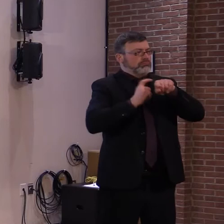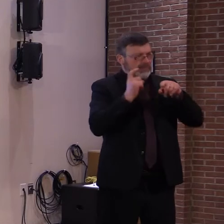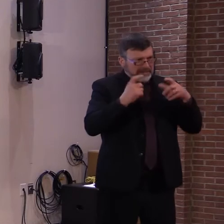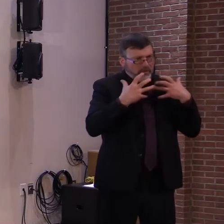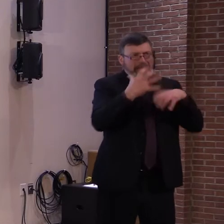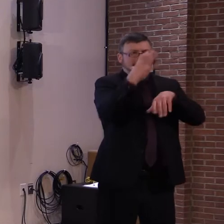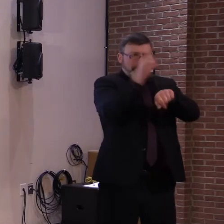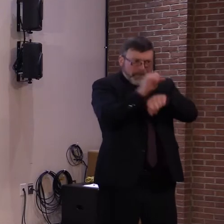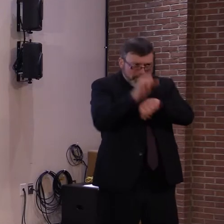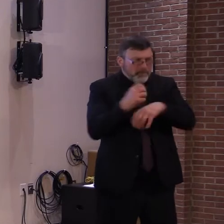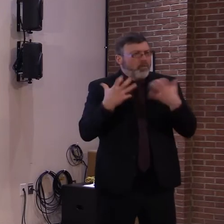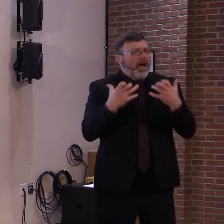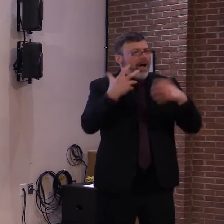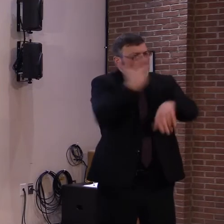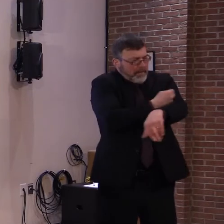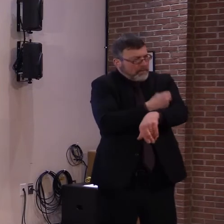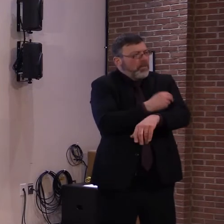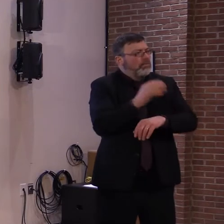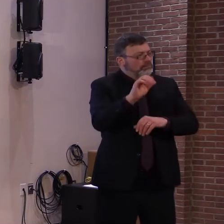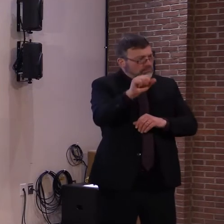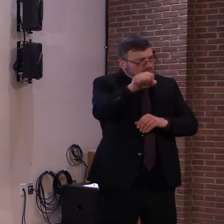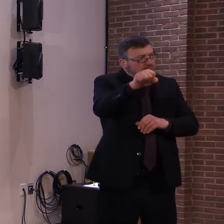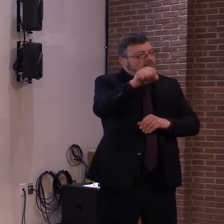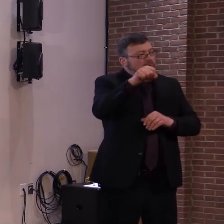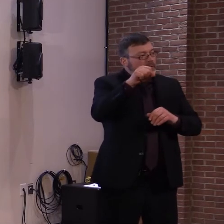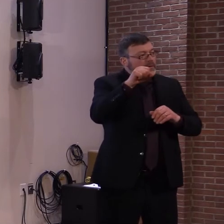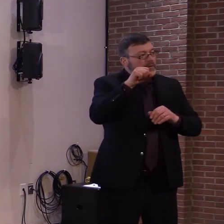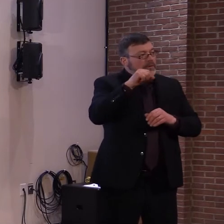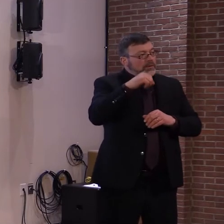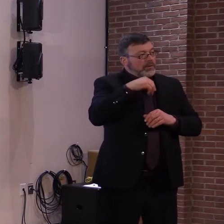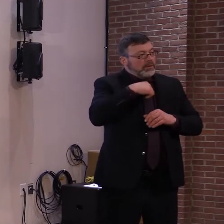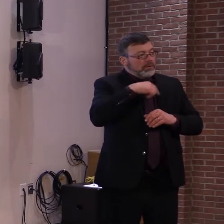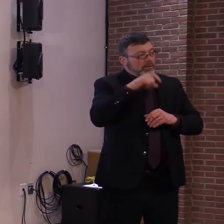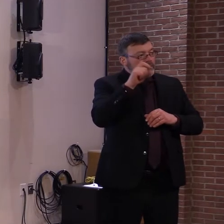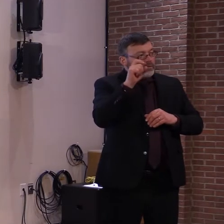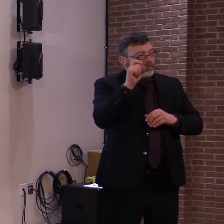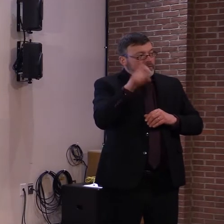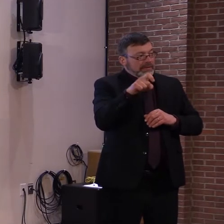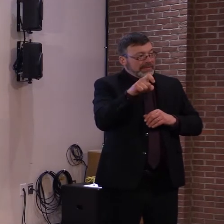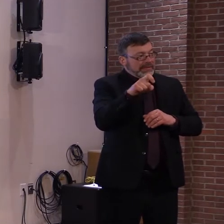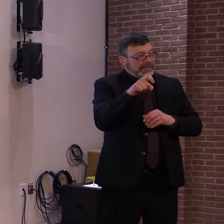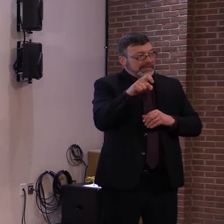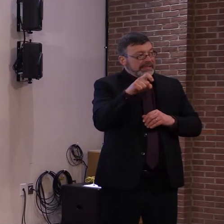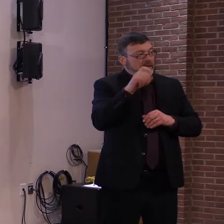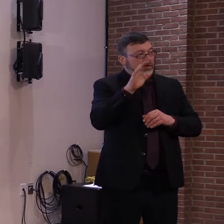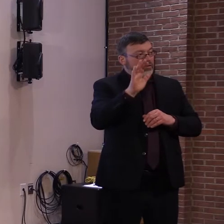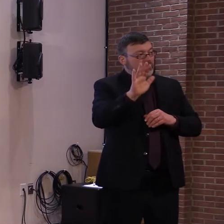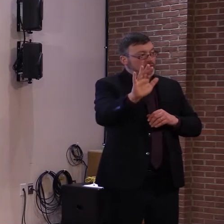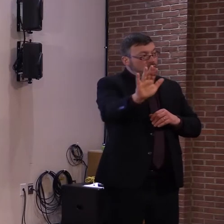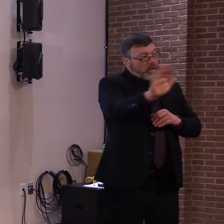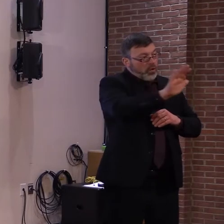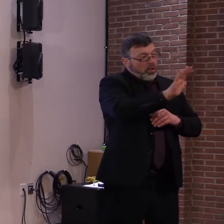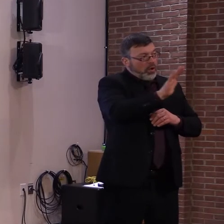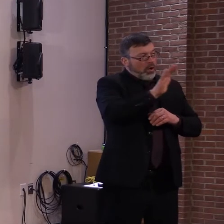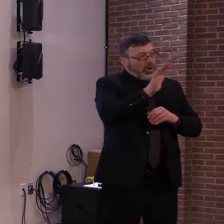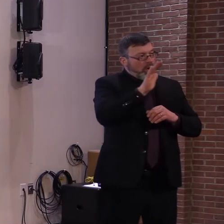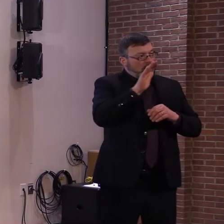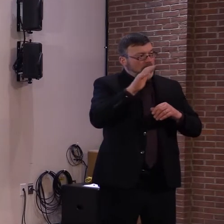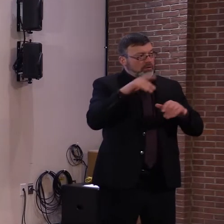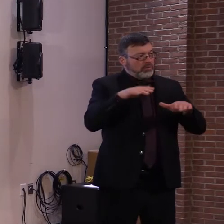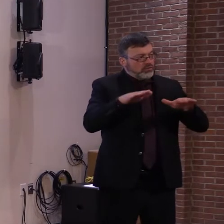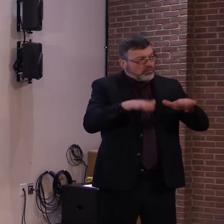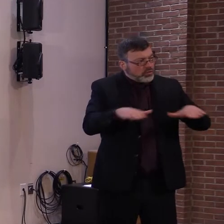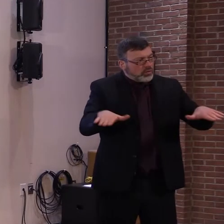going to need children, grandchildren, or other relatives to help their older loved ones. Use the